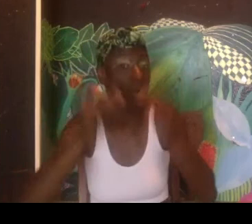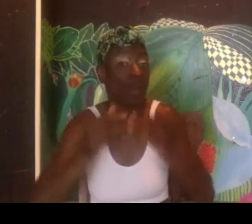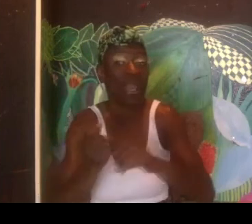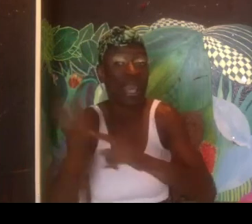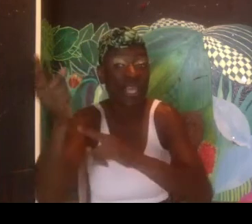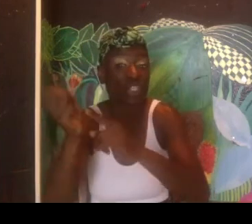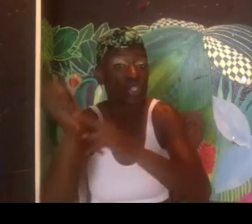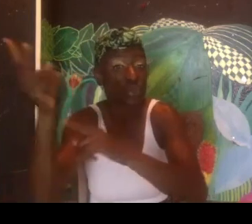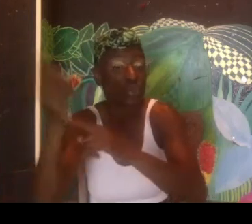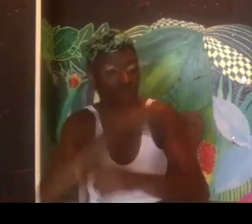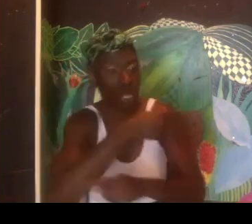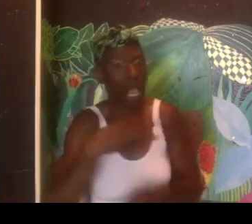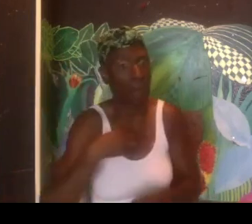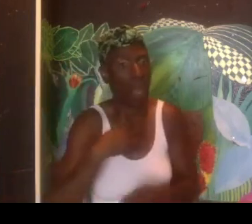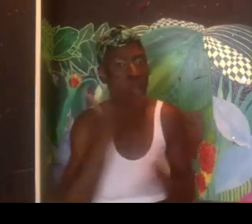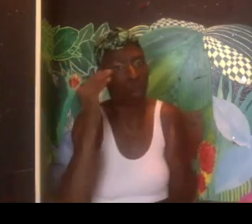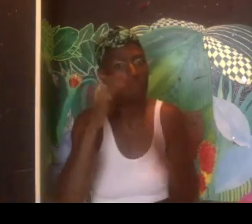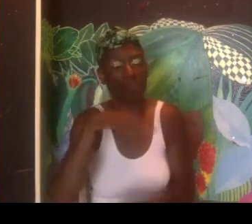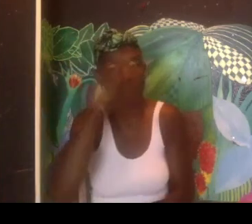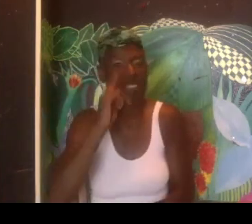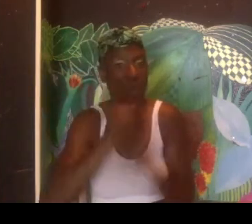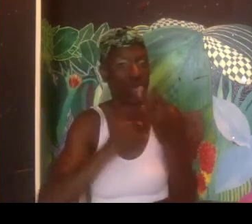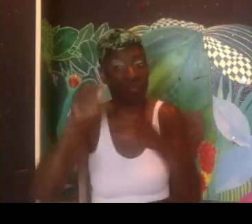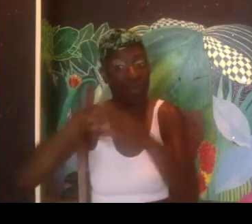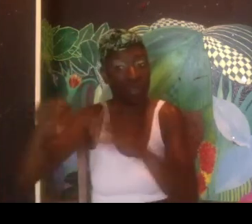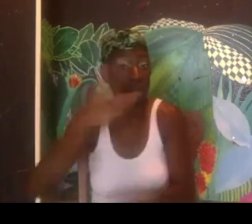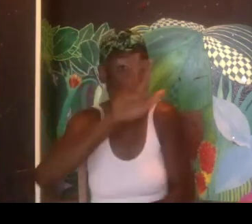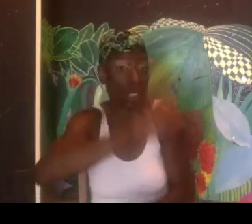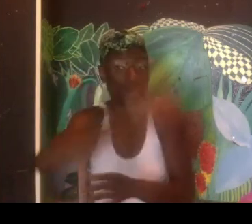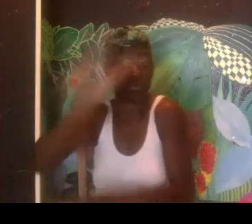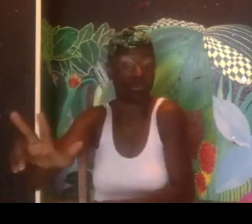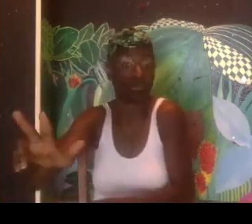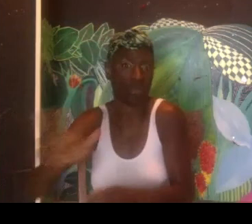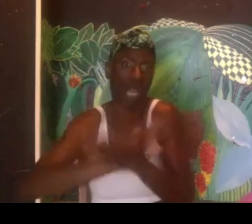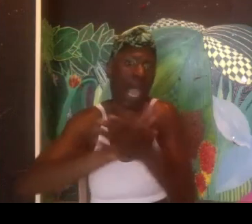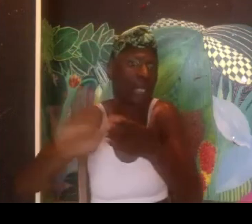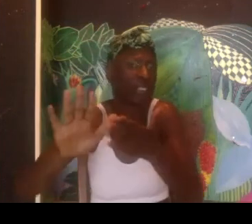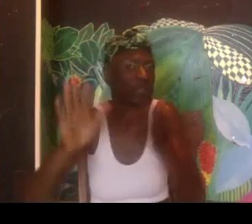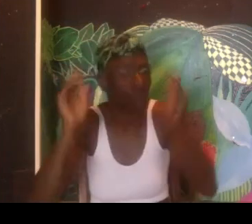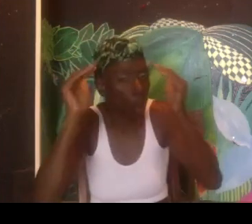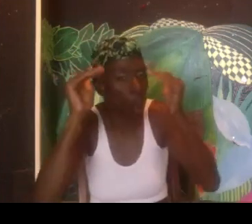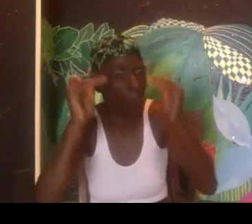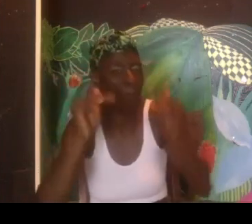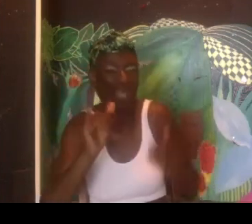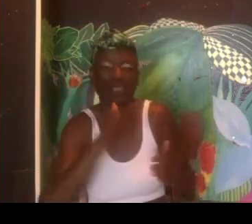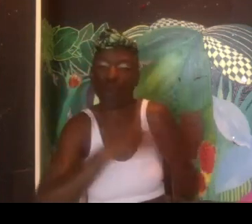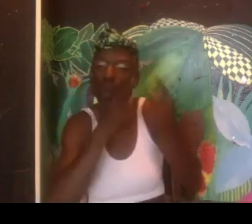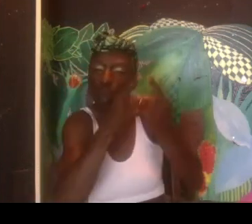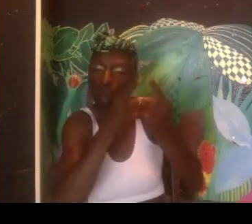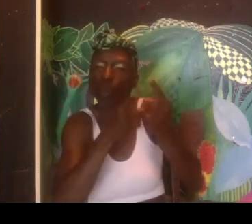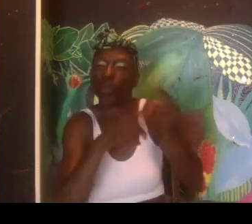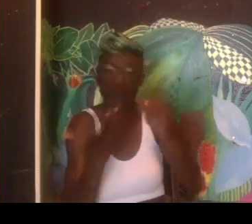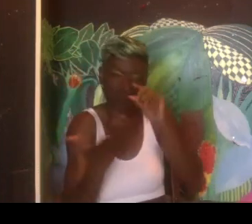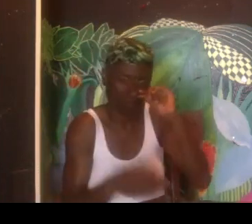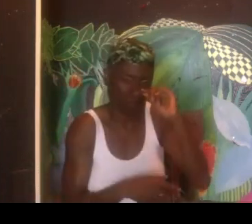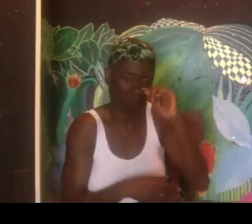Right? So again, I'm the only one. And perhaps in the following years, they'd be more willing to have more Deaf folks. If there was two or